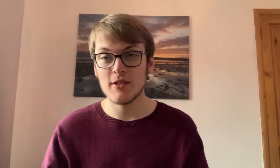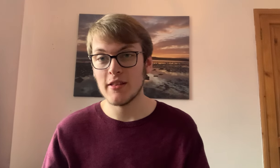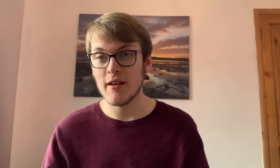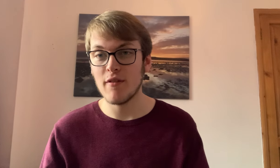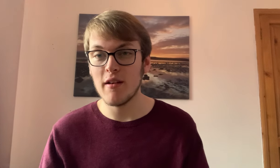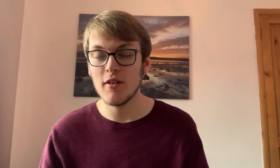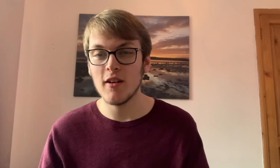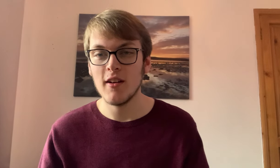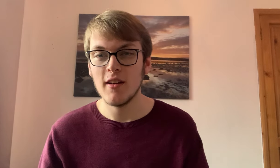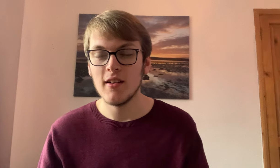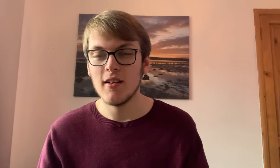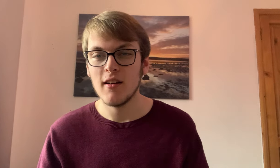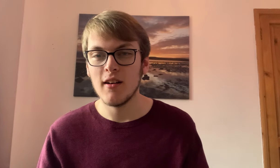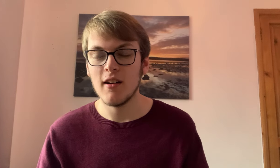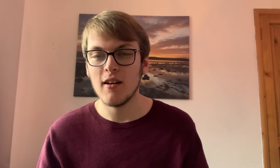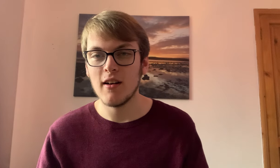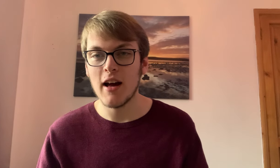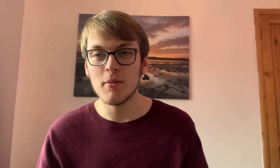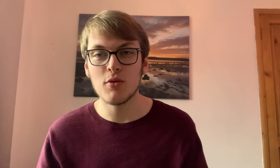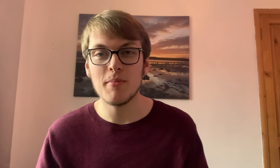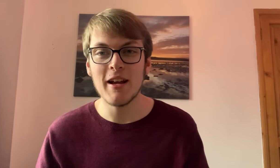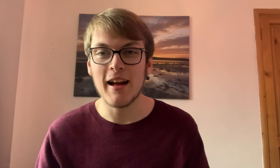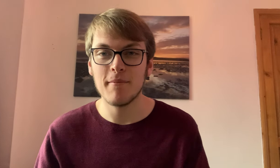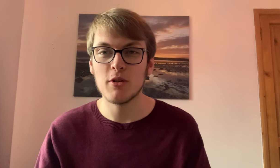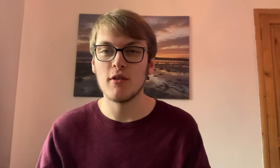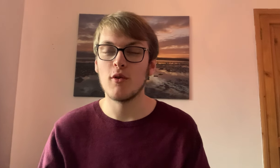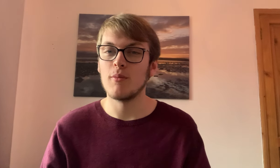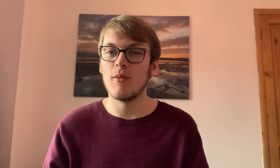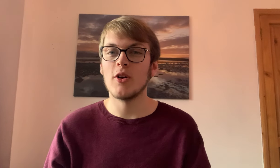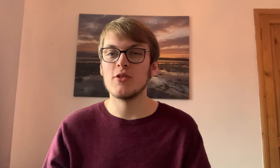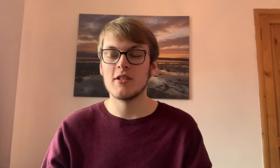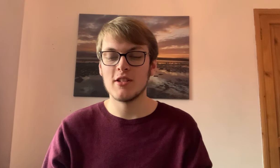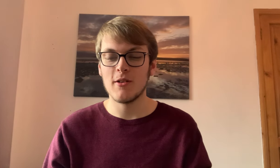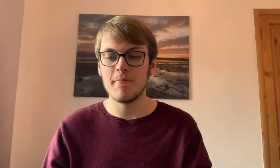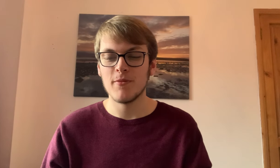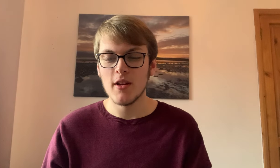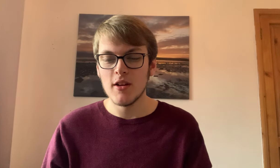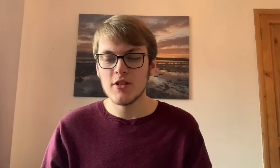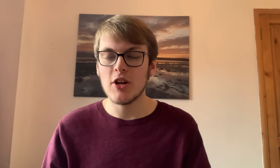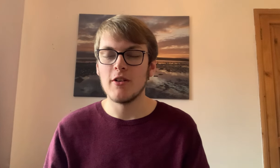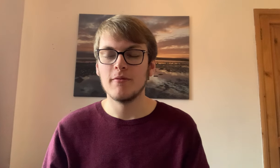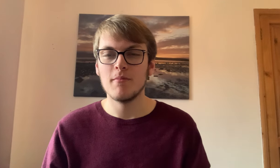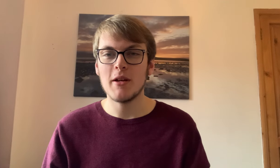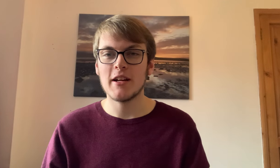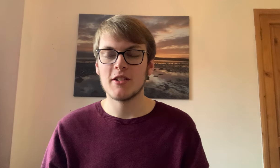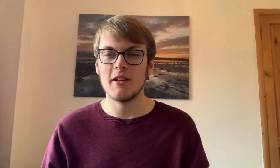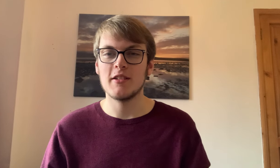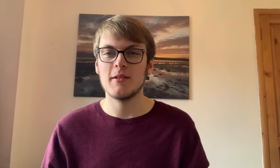said their favourite animal was a meerkat. So I thought, why not do it as a sign? So, meerkat's like this.